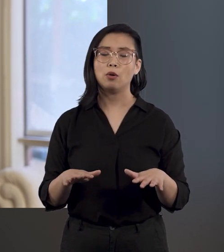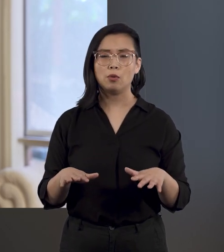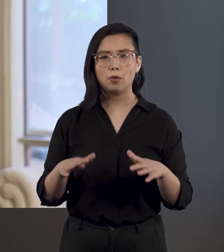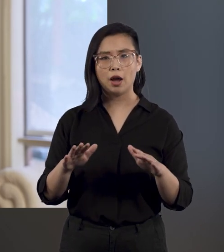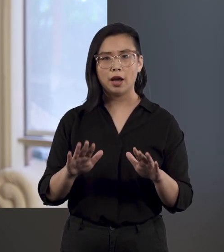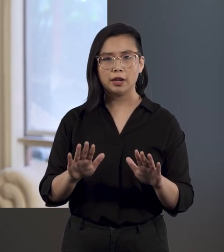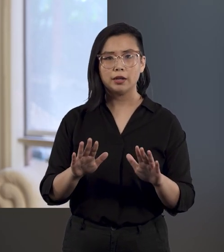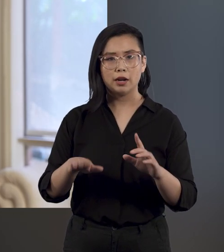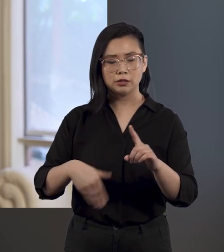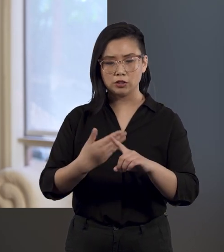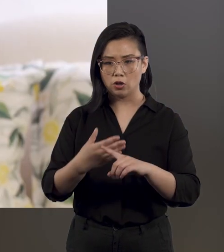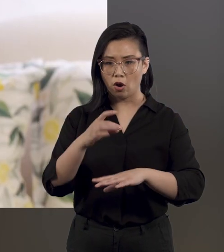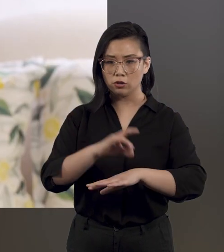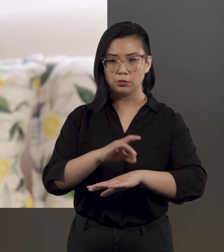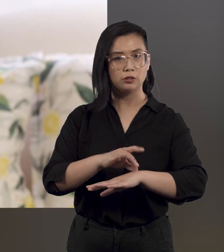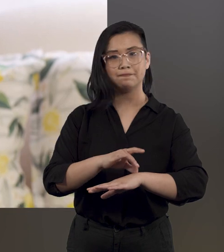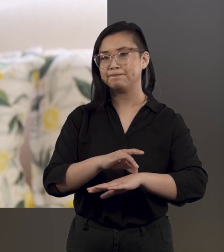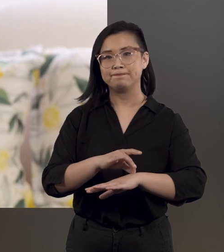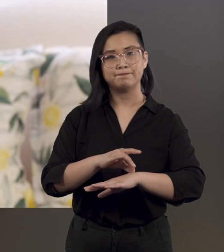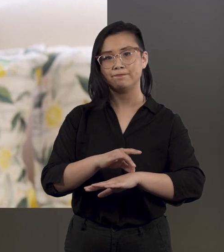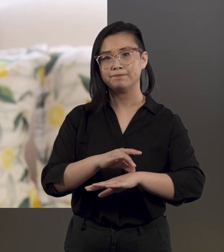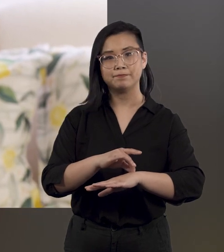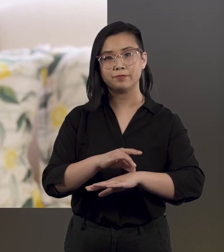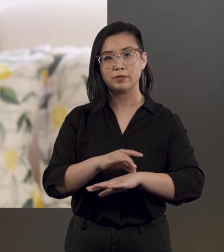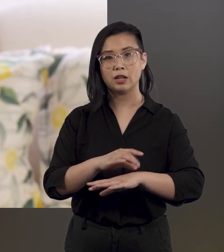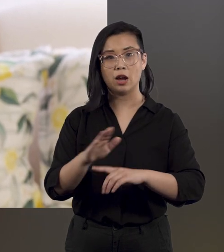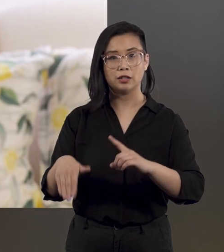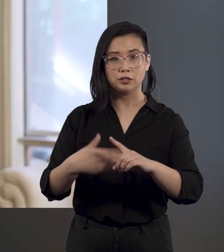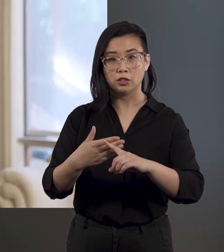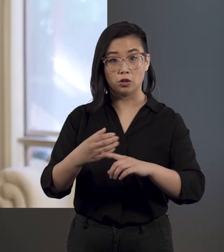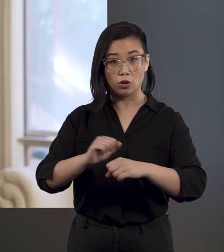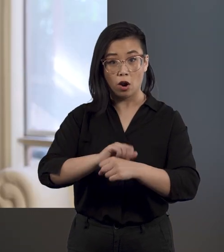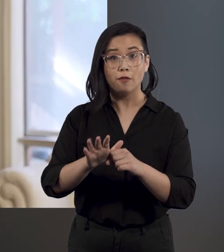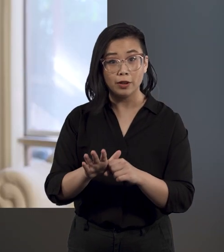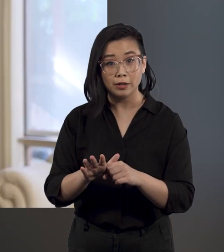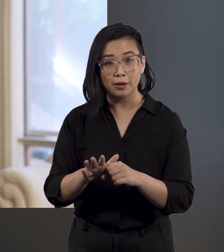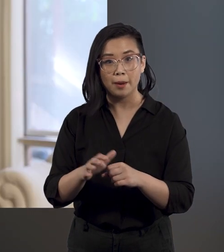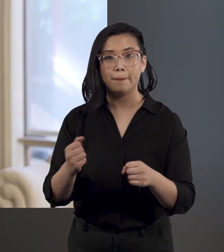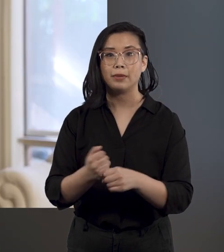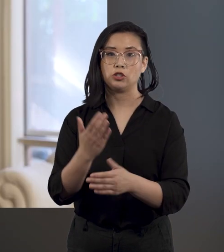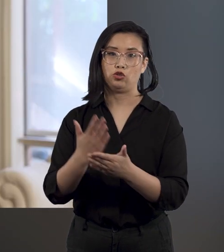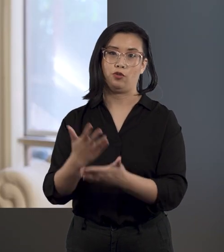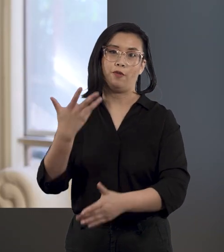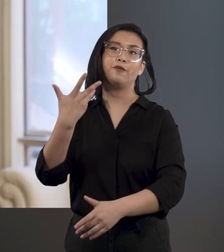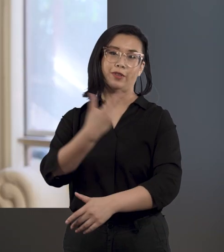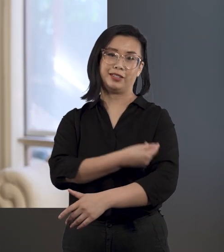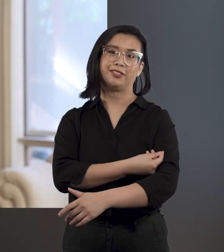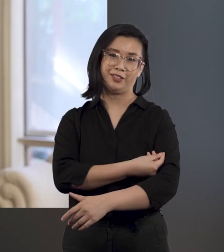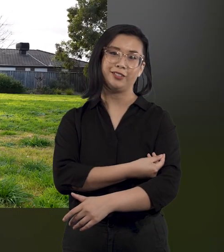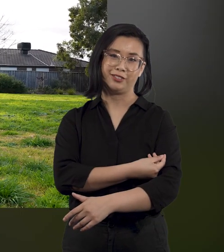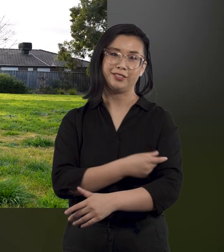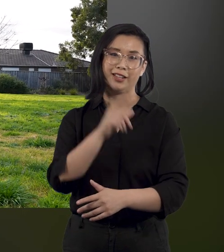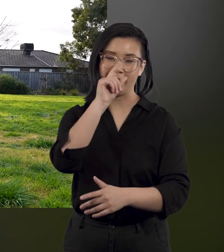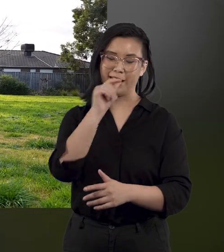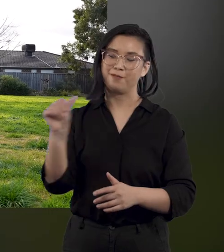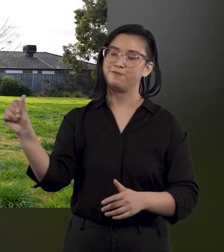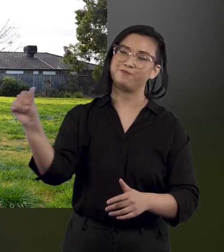hospital or, like, um, if you've got COVID, it's good to get vaccinated. So, um, so we can enjoy the things, like,